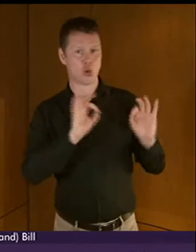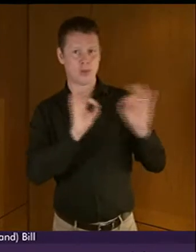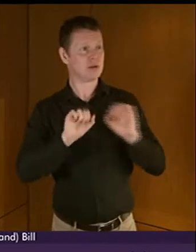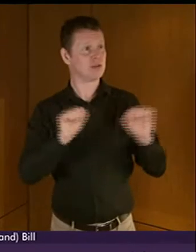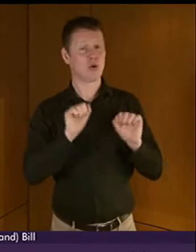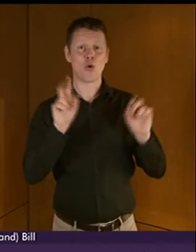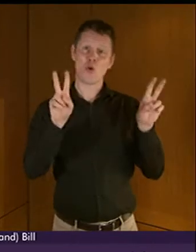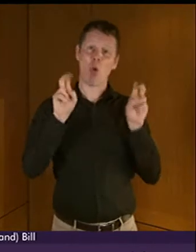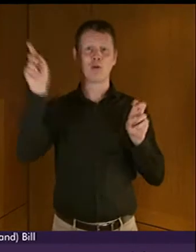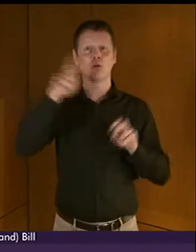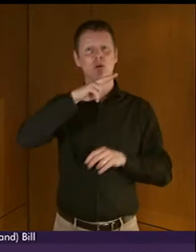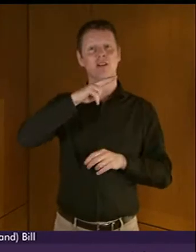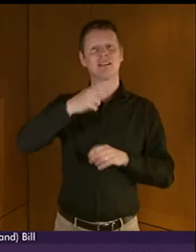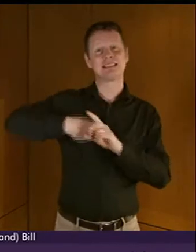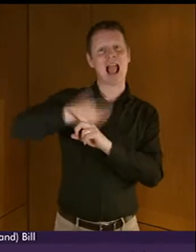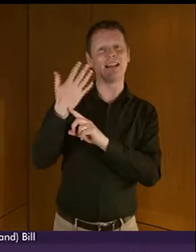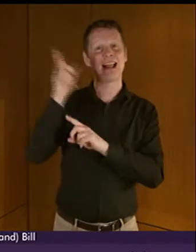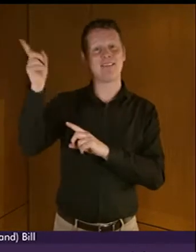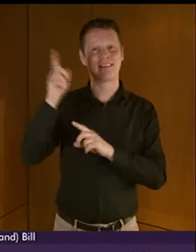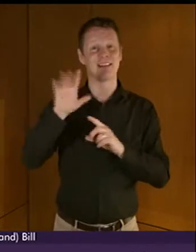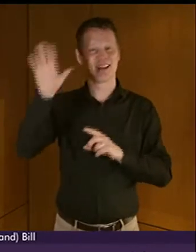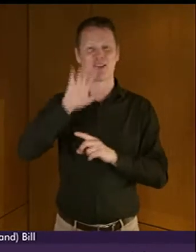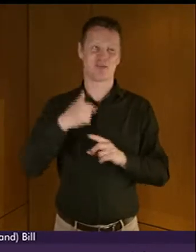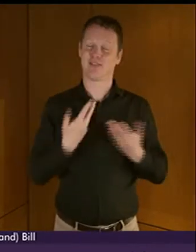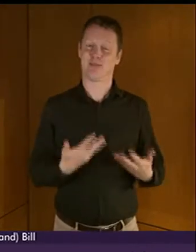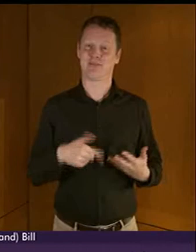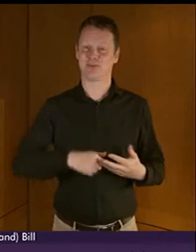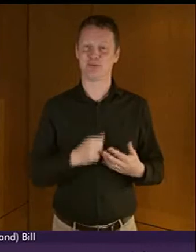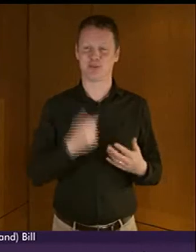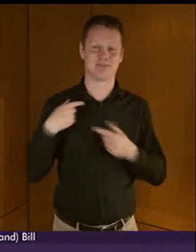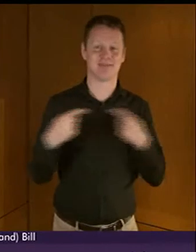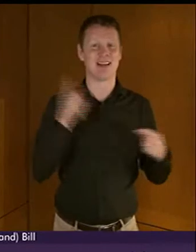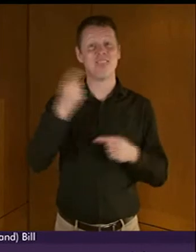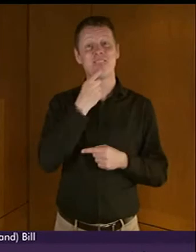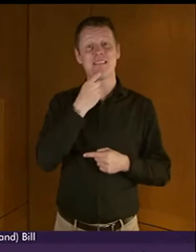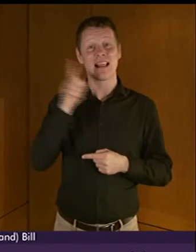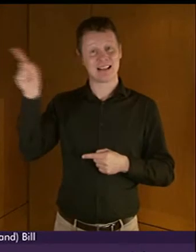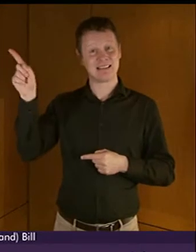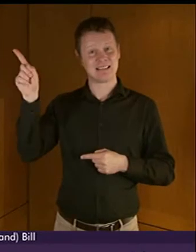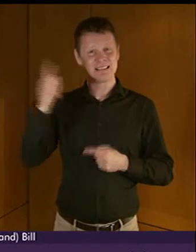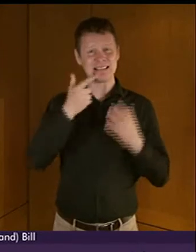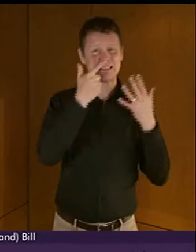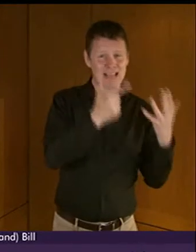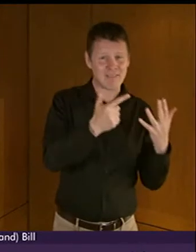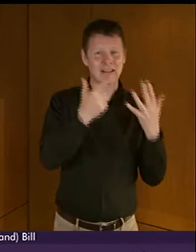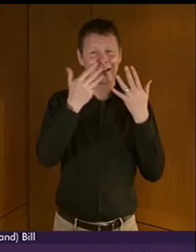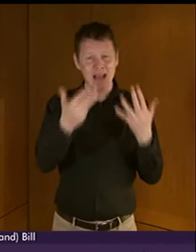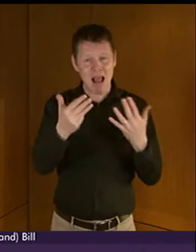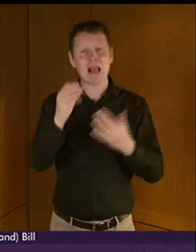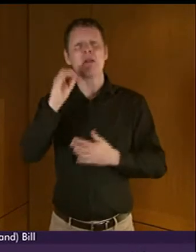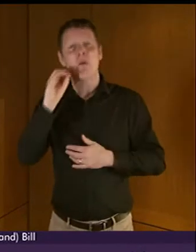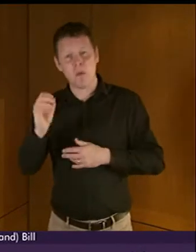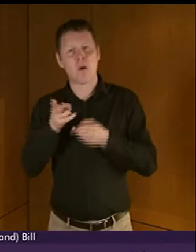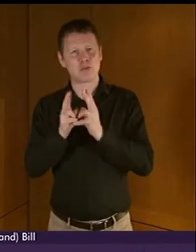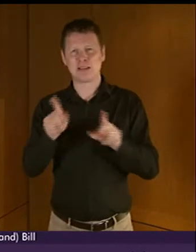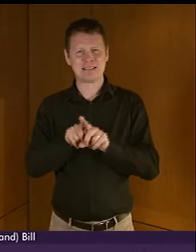debates, and yet Finland, with a similar population to ours, has 790 interpreters. And so